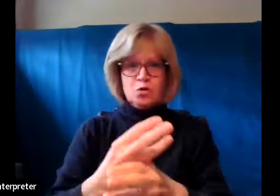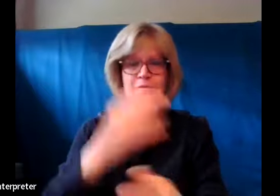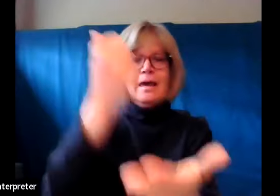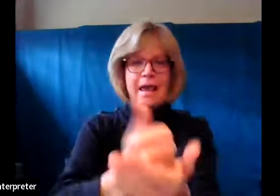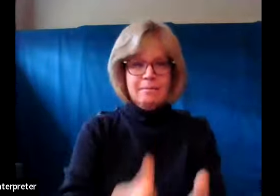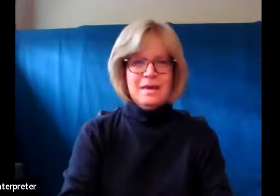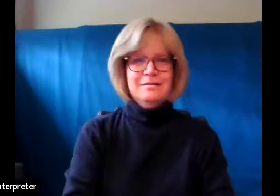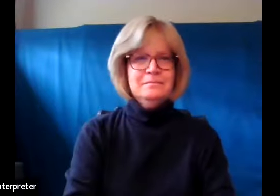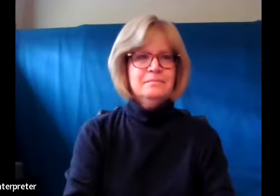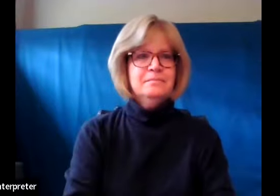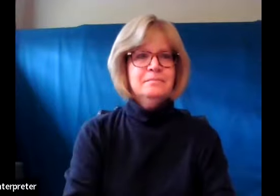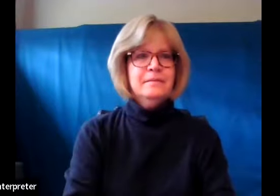amen amen amen amen amen amen